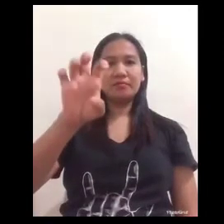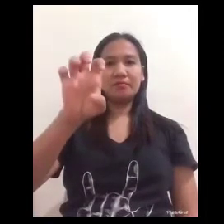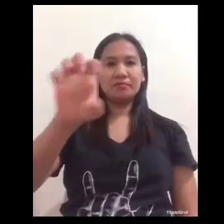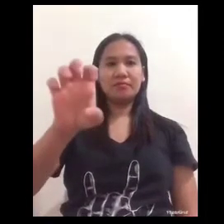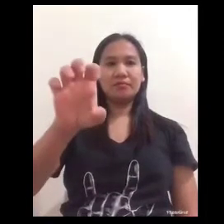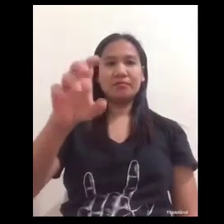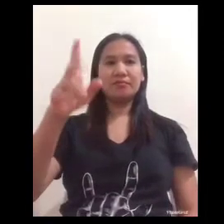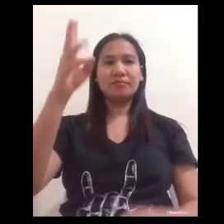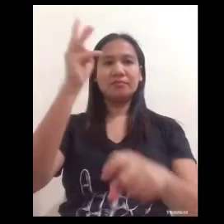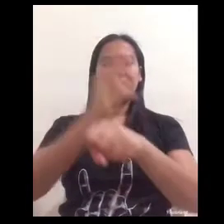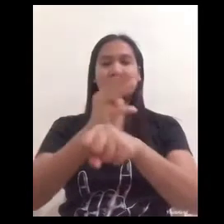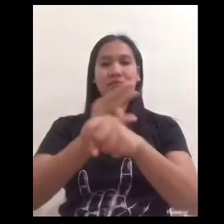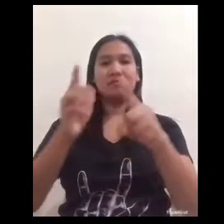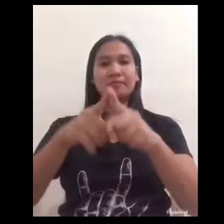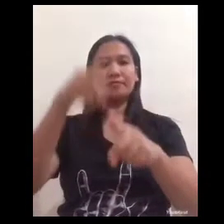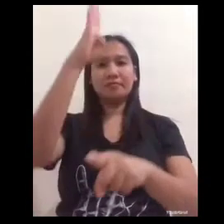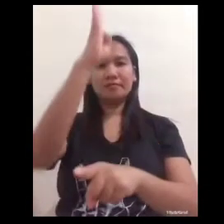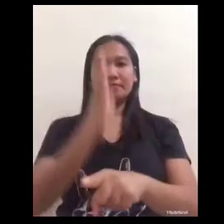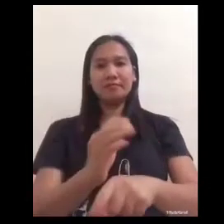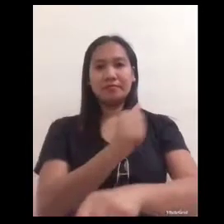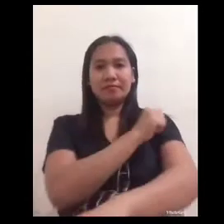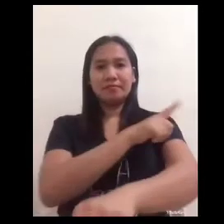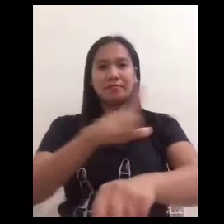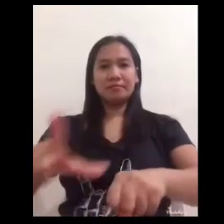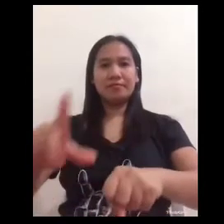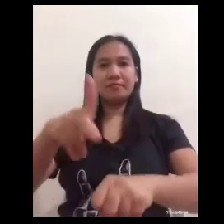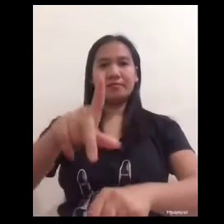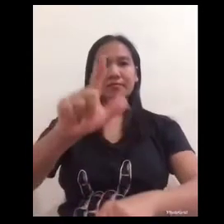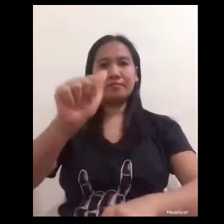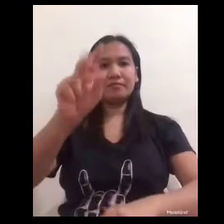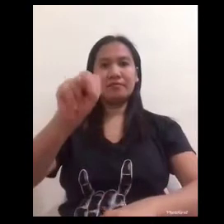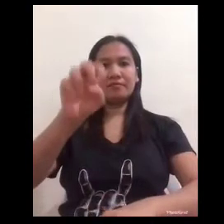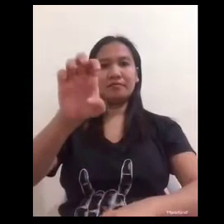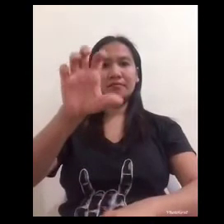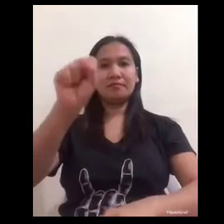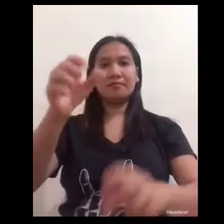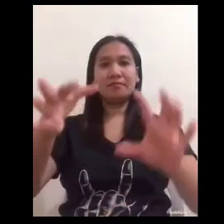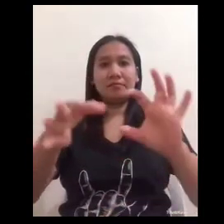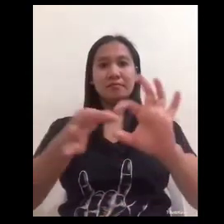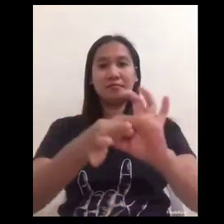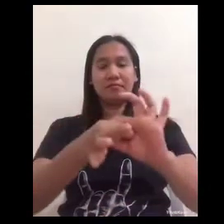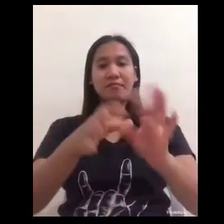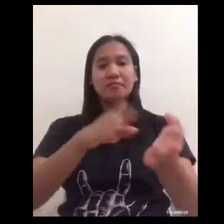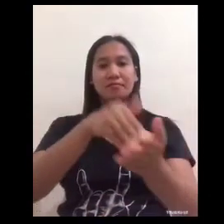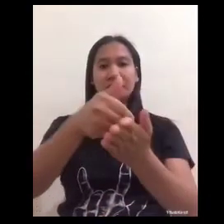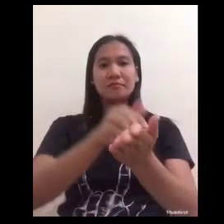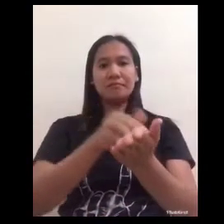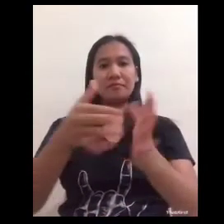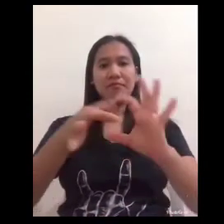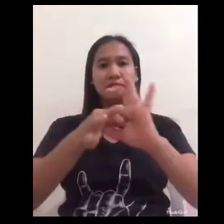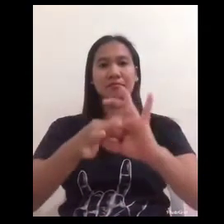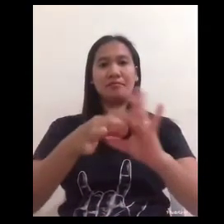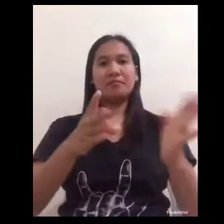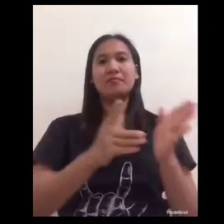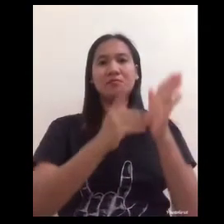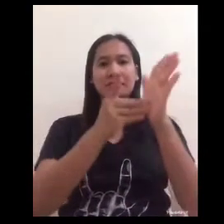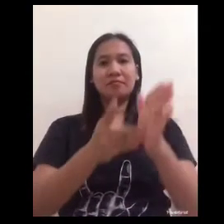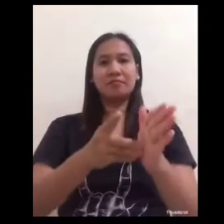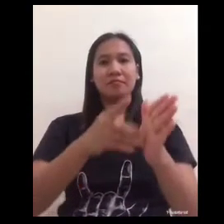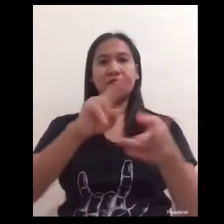planes exhibit and the angles at which they meet you can see here the sample rock it is a type